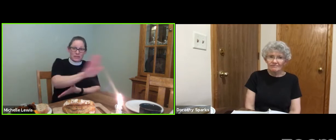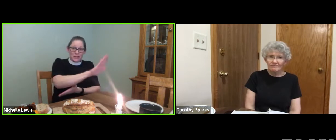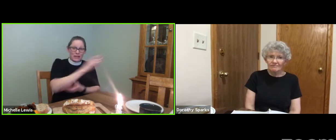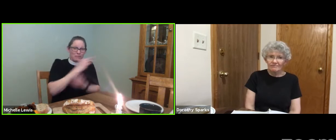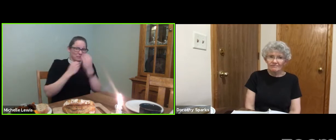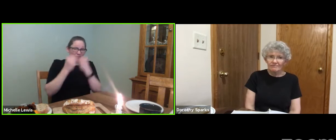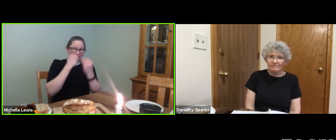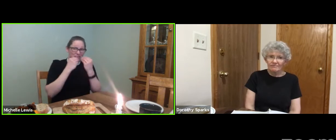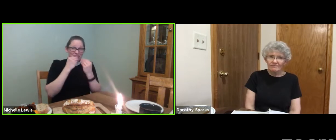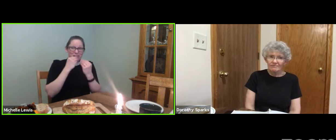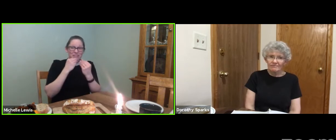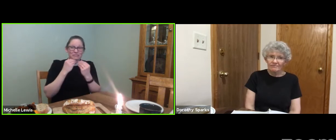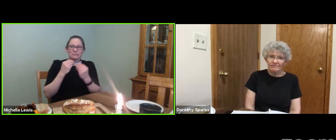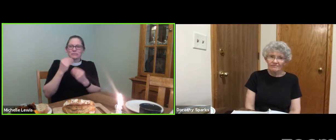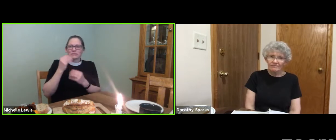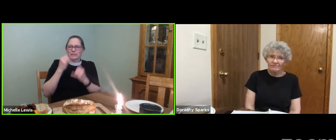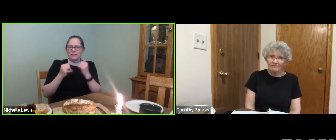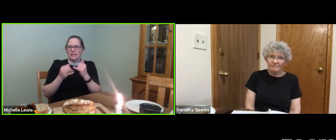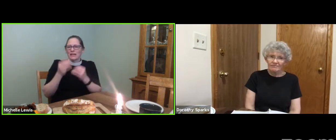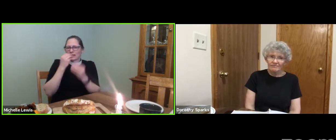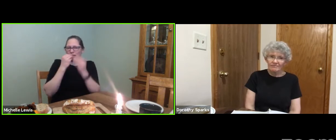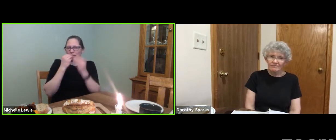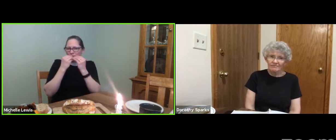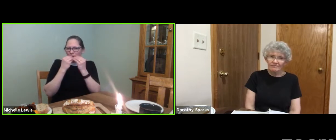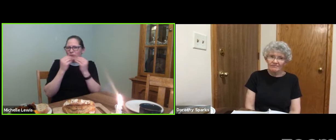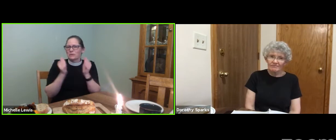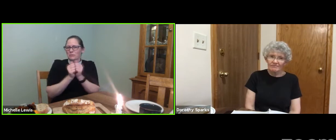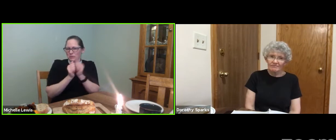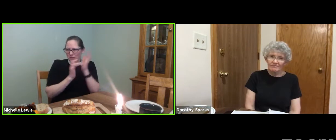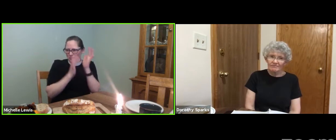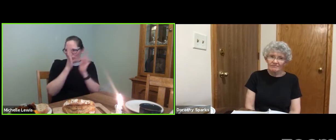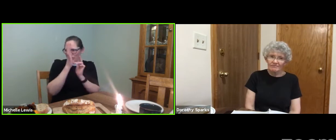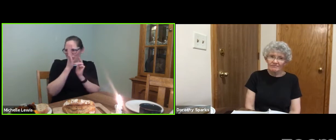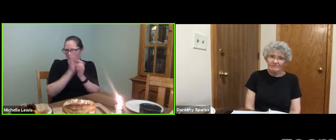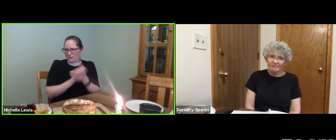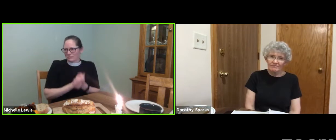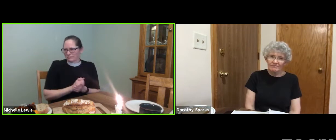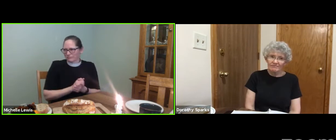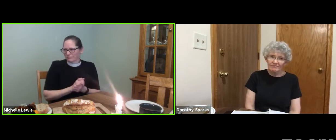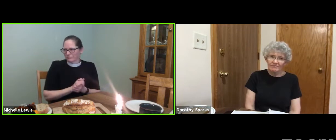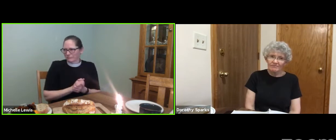They shared a last meal before Jesus was crucified.